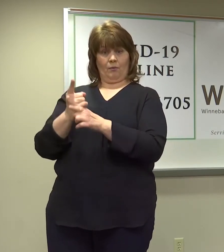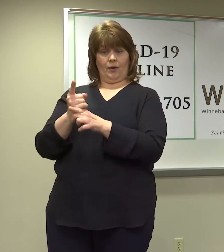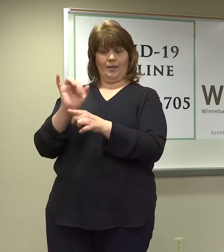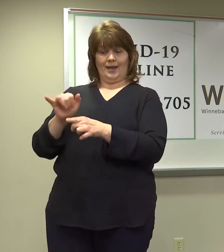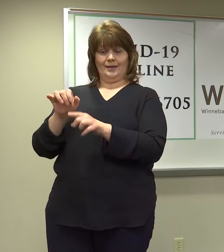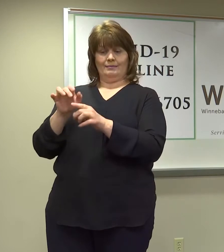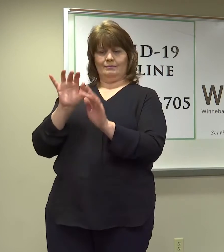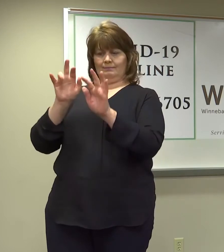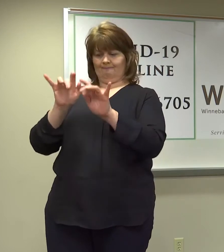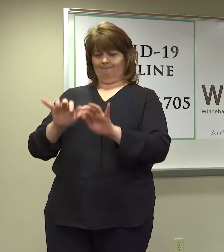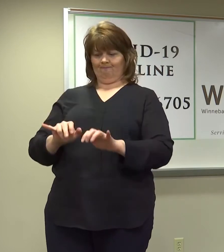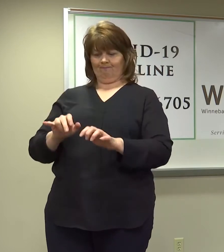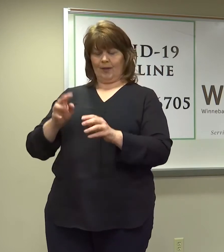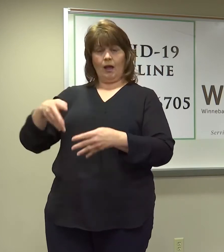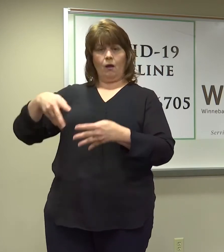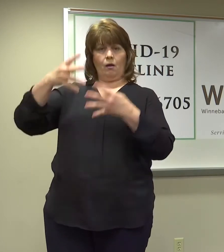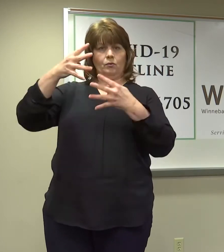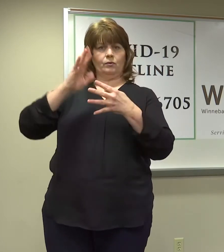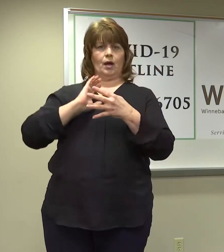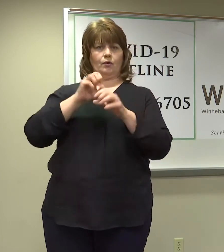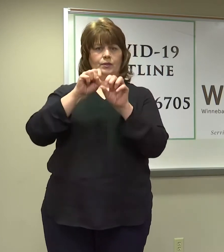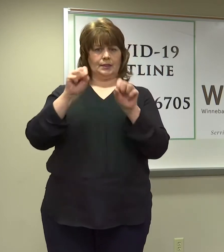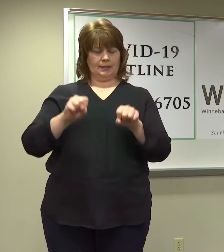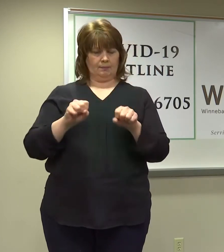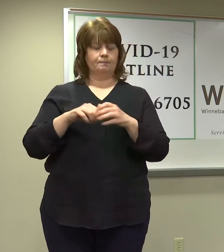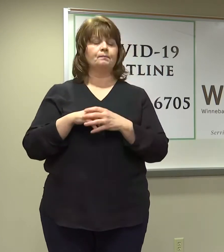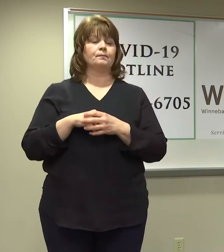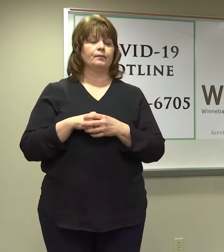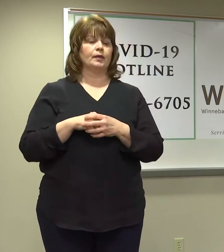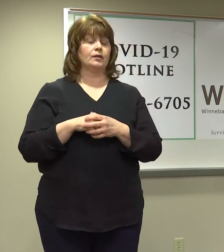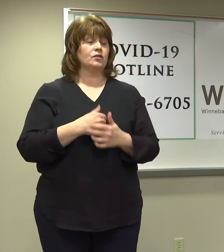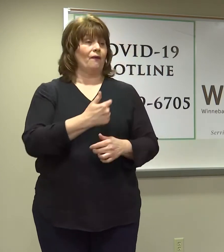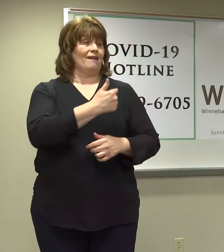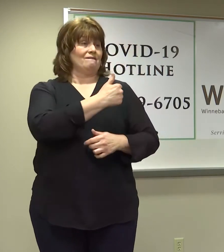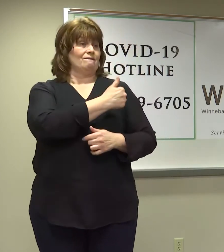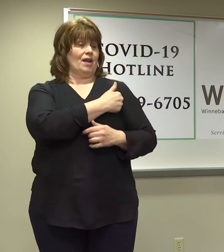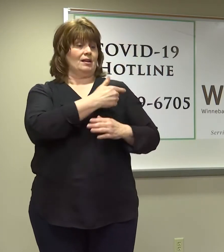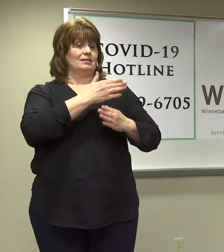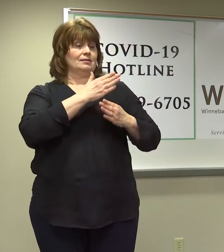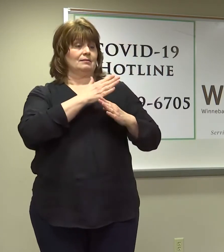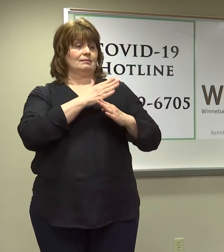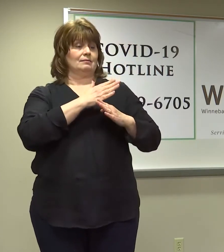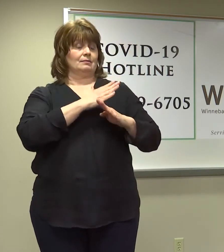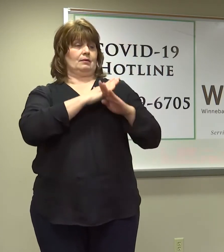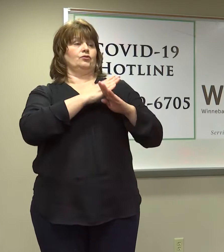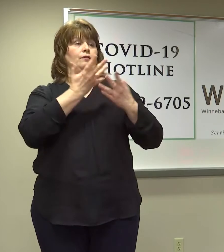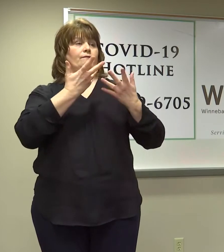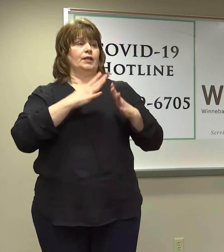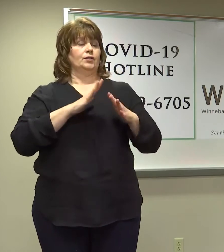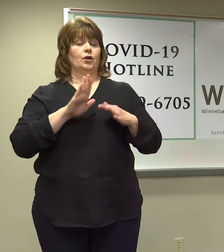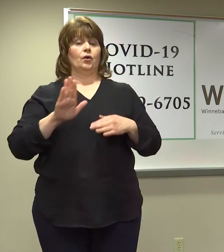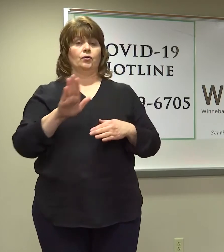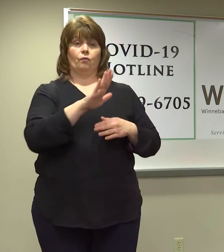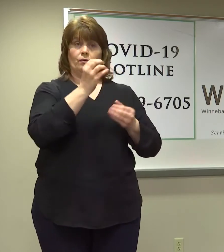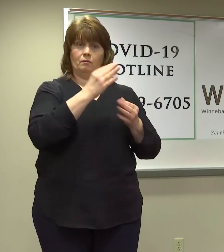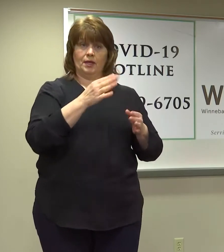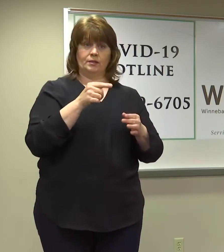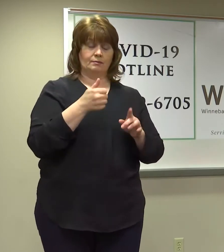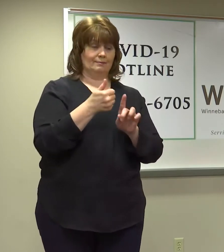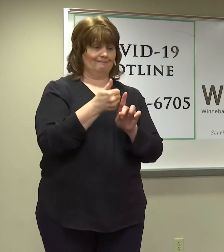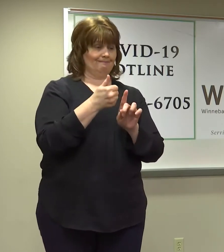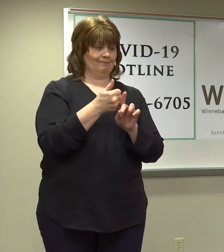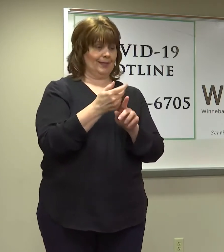you, as the citizen, own your own information. You will have it on your phone. You can take it or your computer.